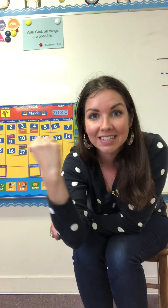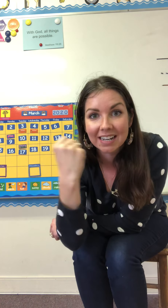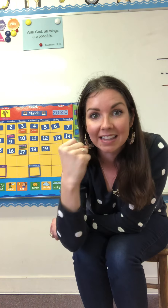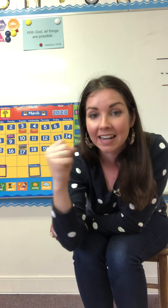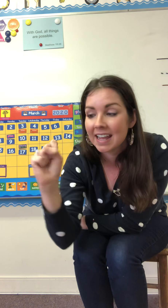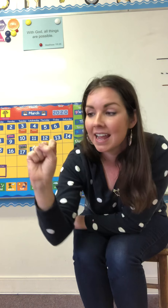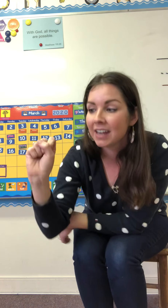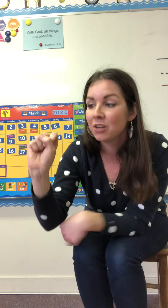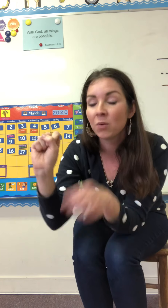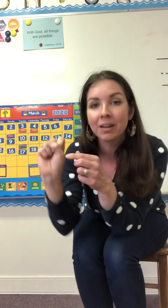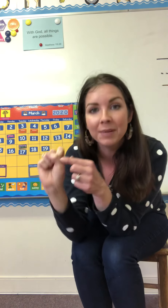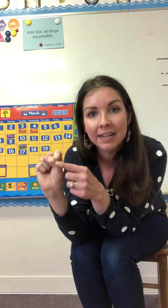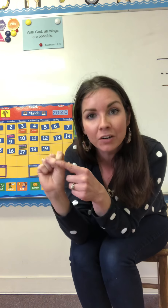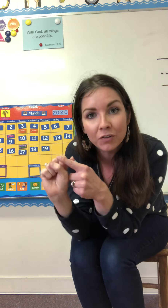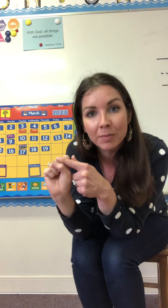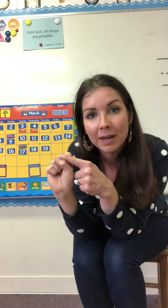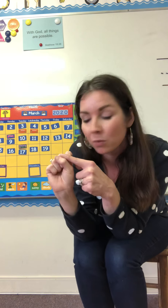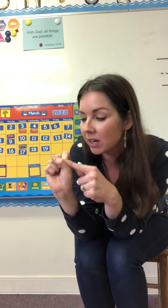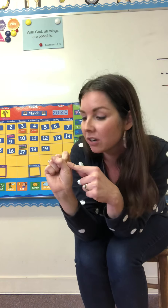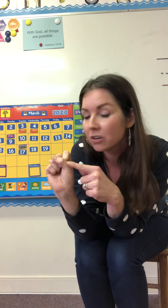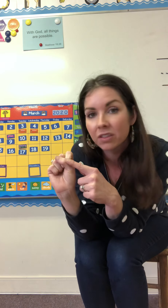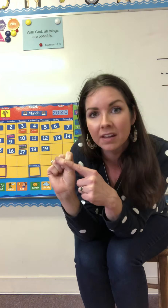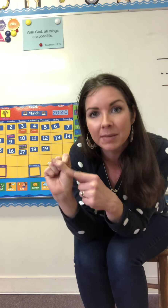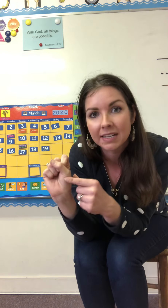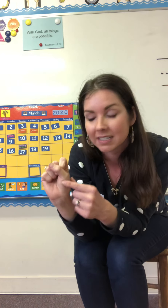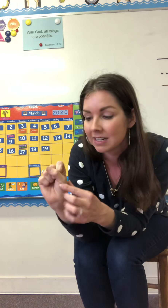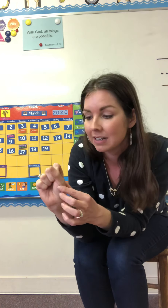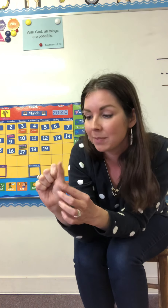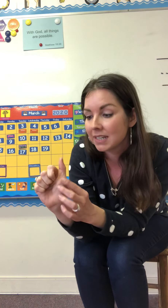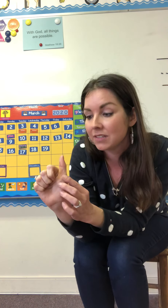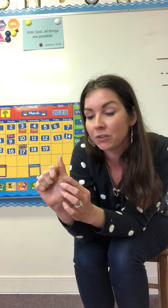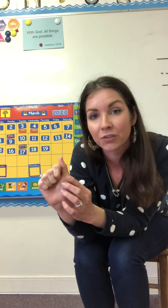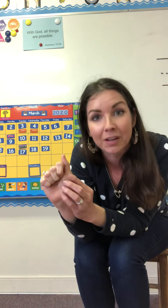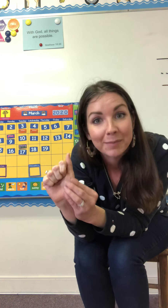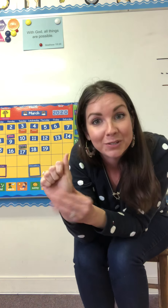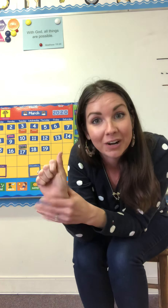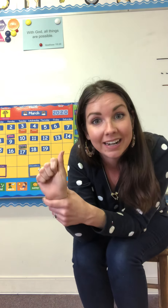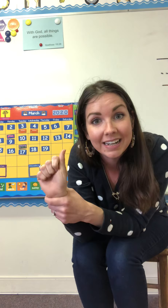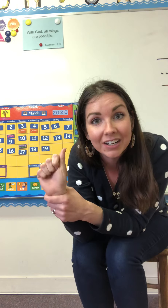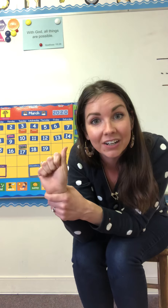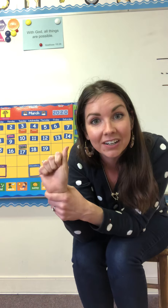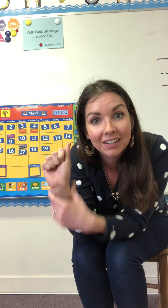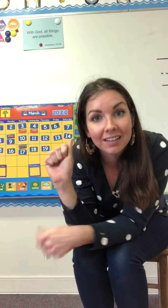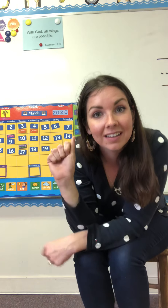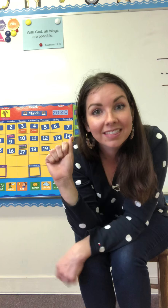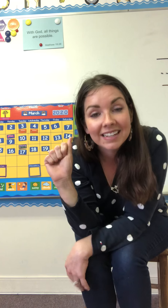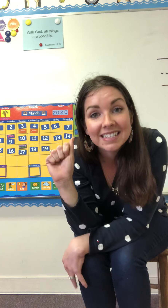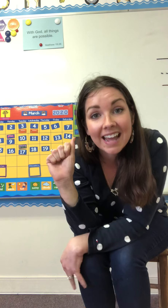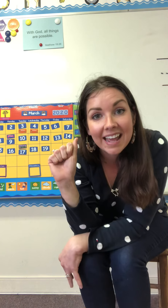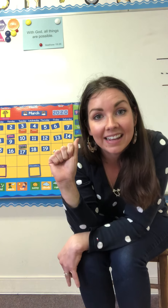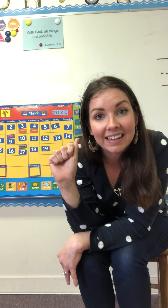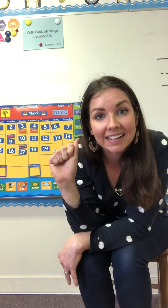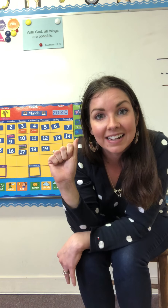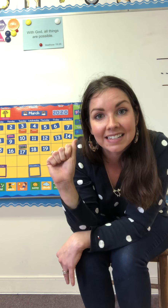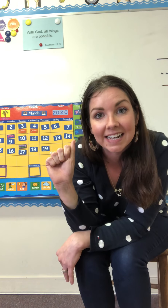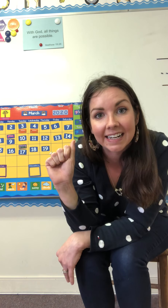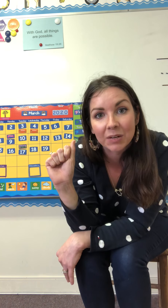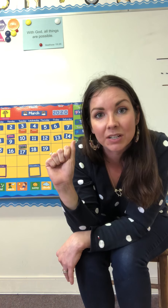like that and you want to be careful about where your thumb is because if your thumb is right here that's an A in sign language